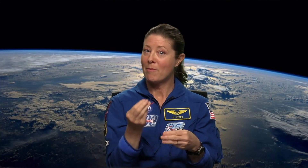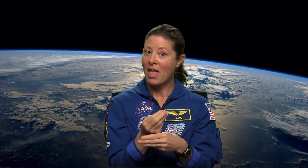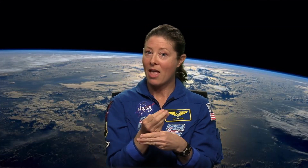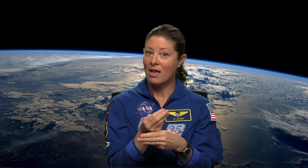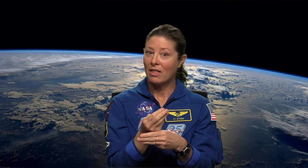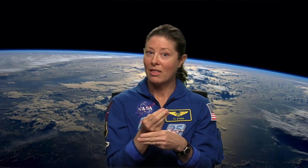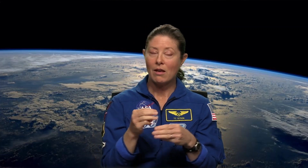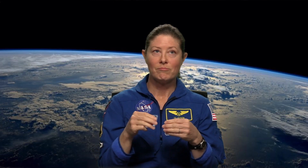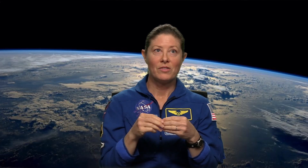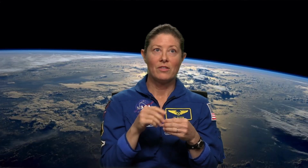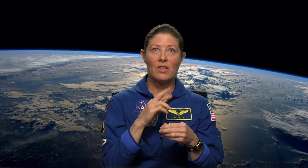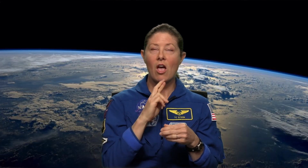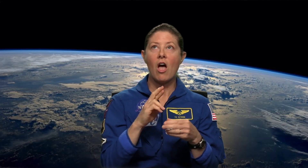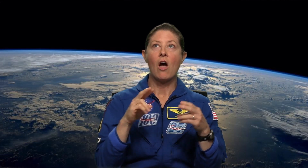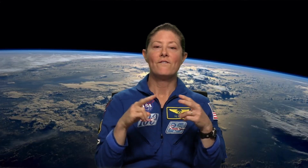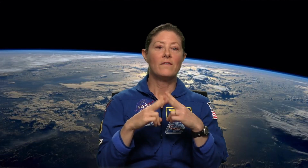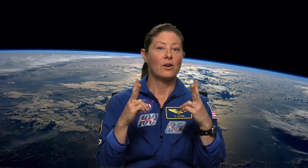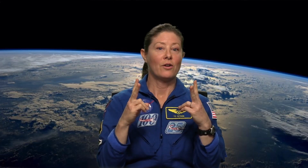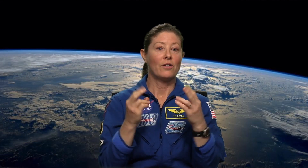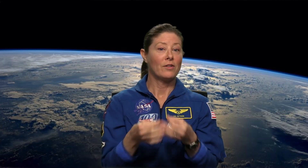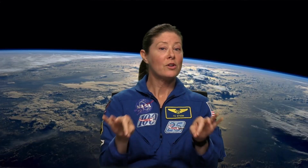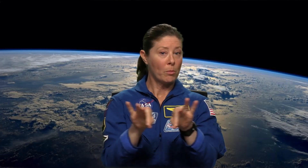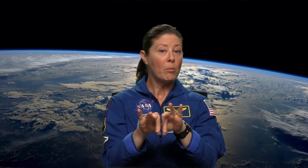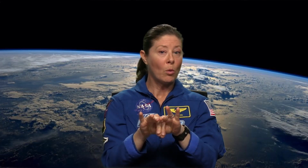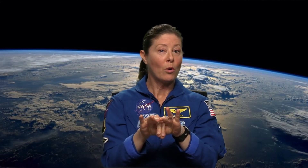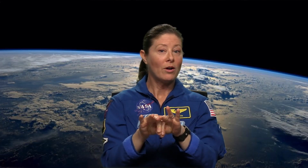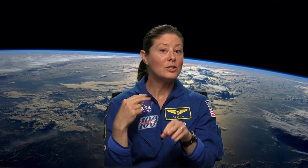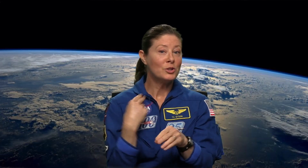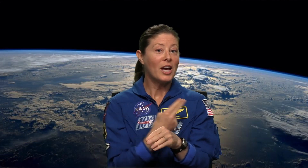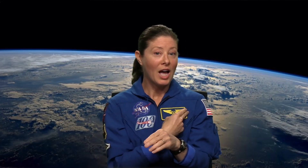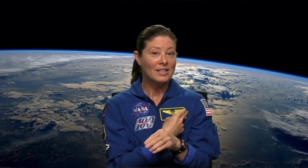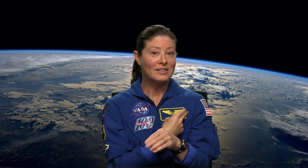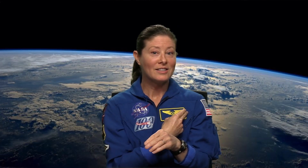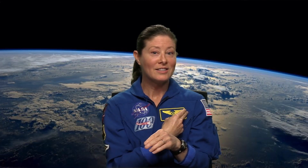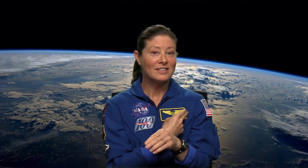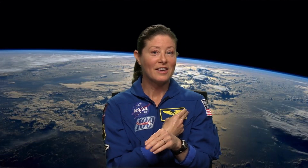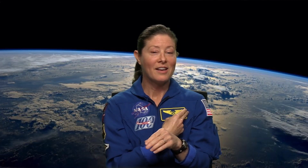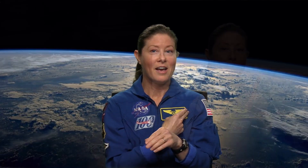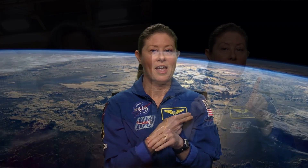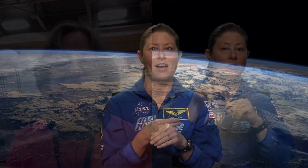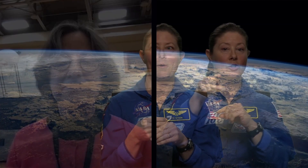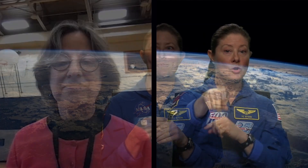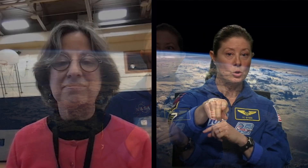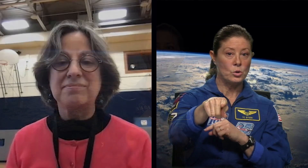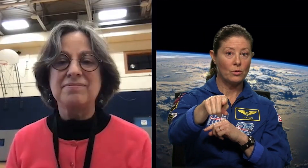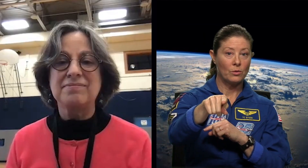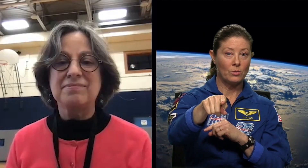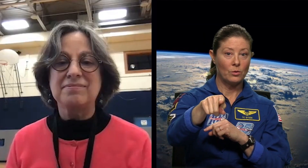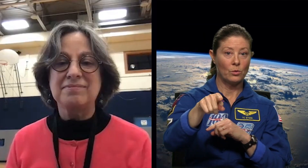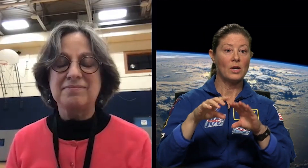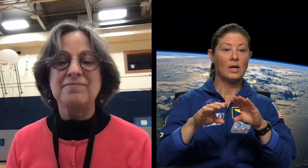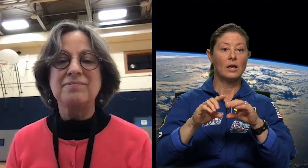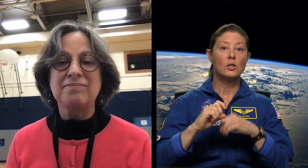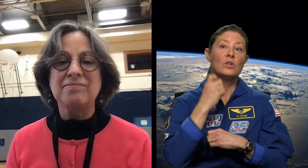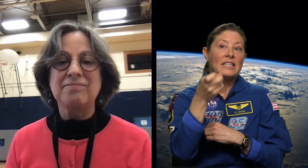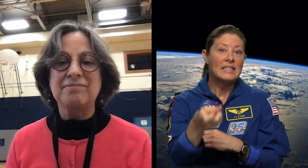and math are very important to us. And